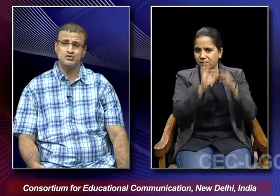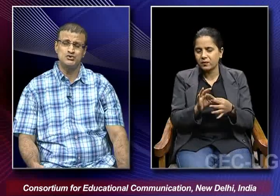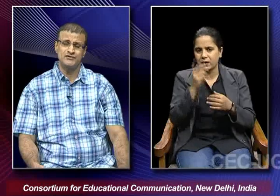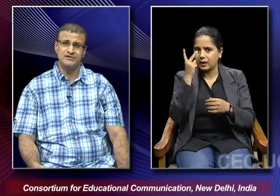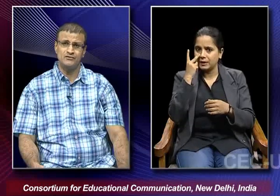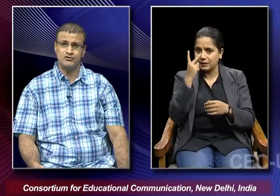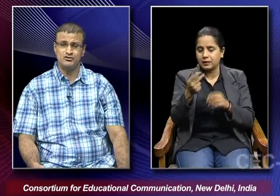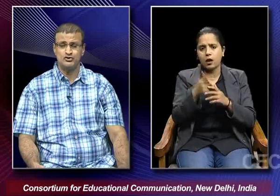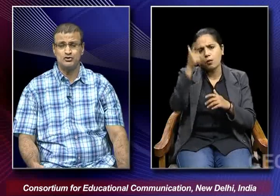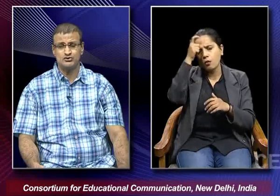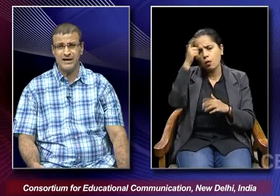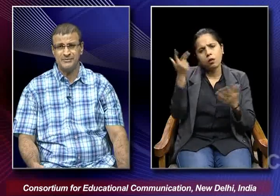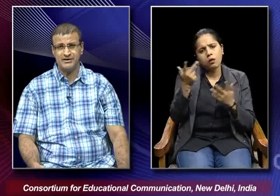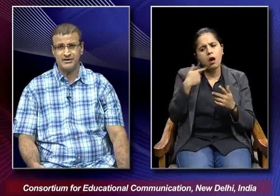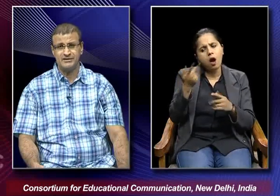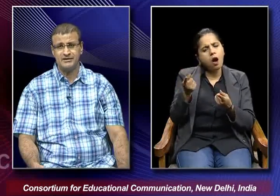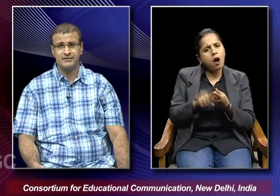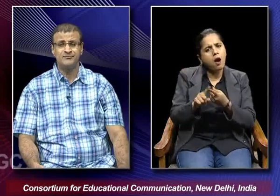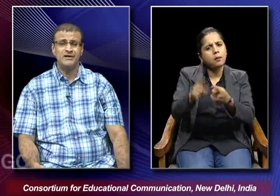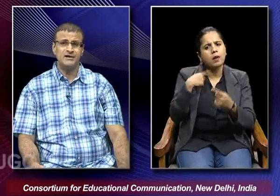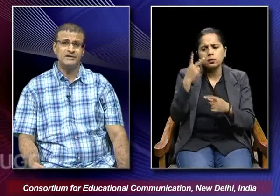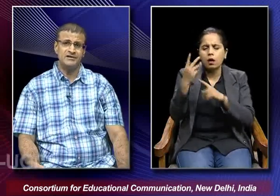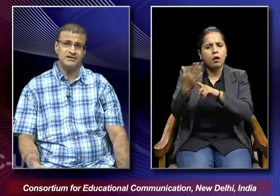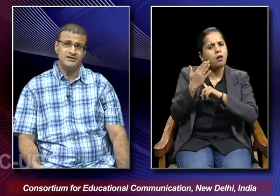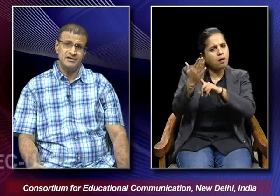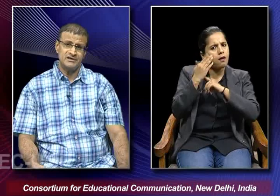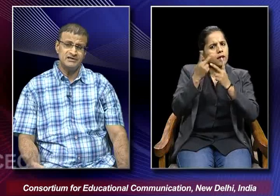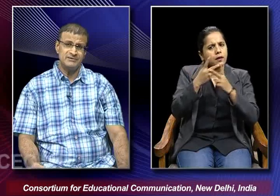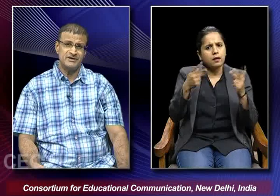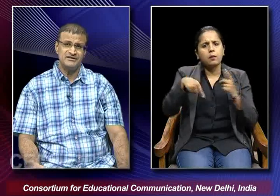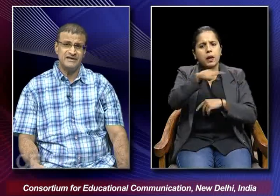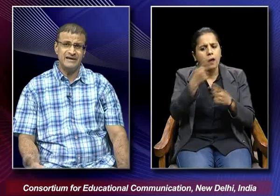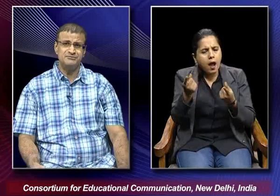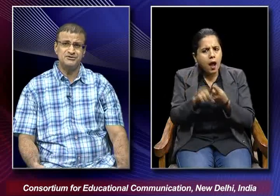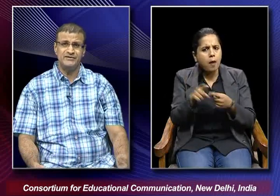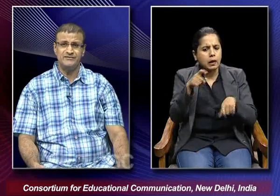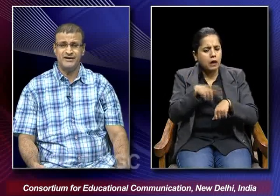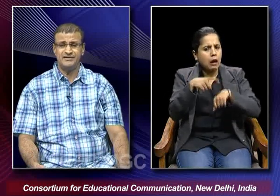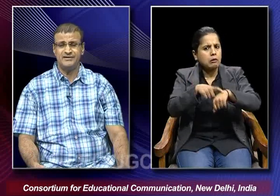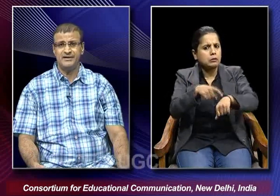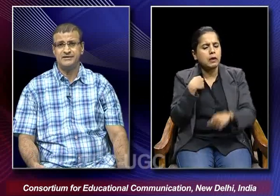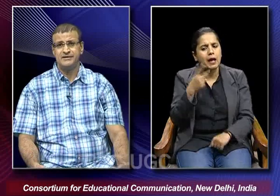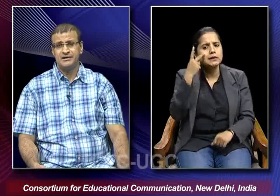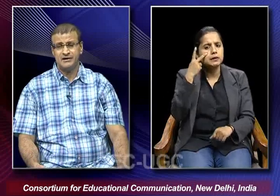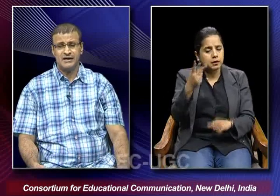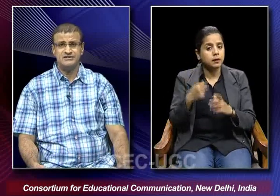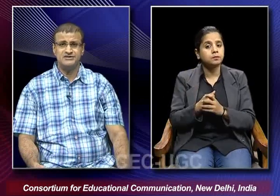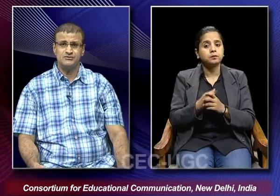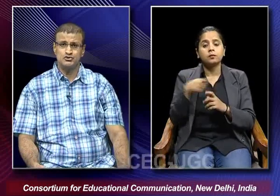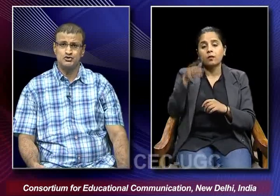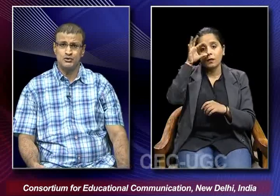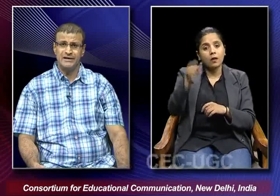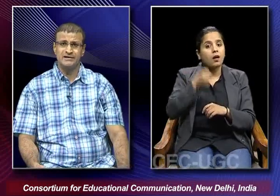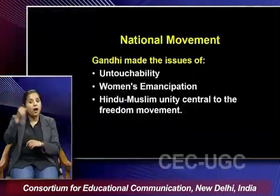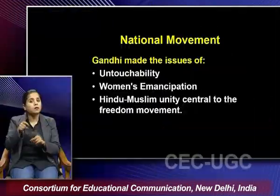issues with what was also happening in the contemporary times we find that Gandhiji